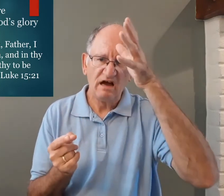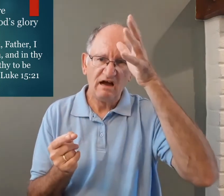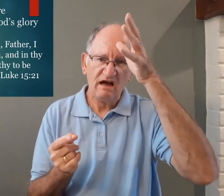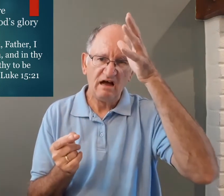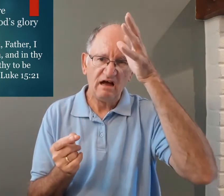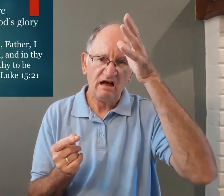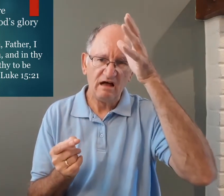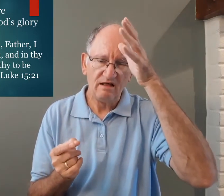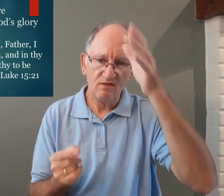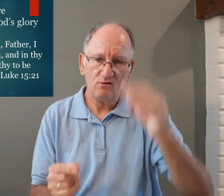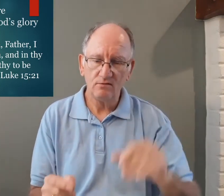meet his father